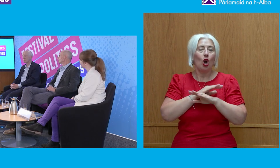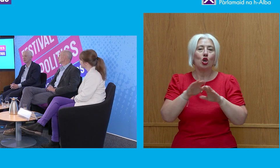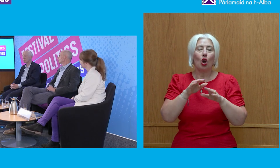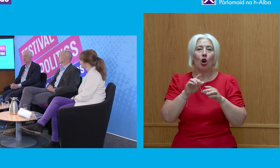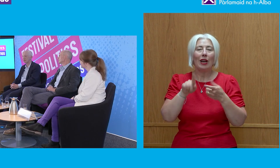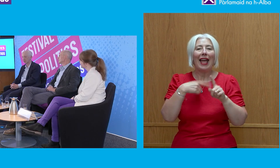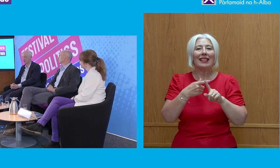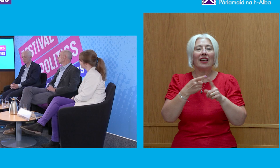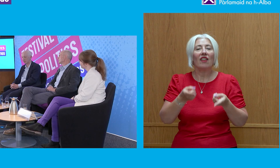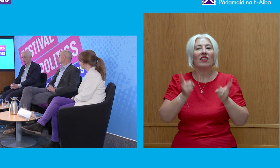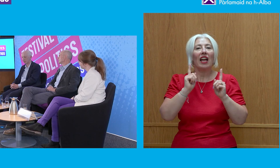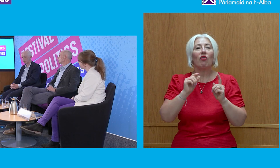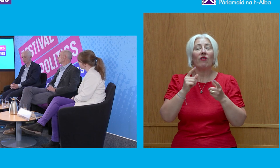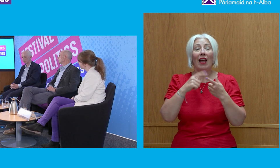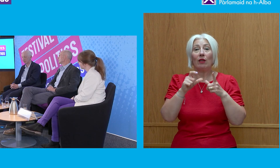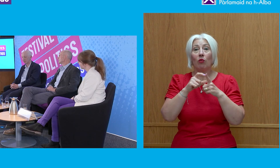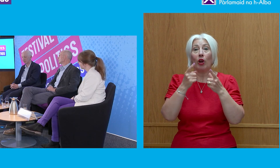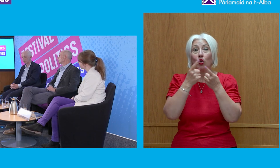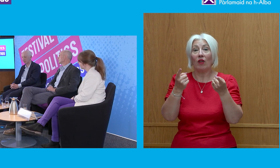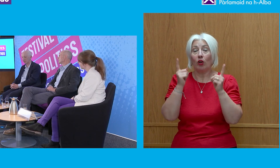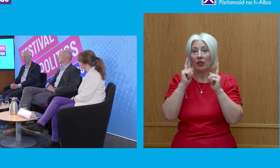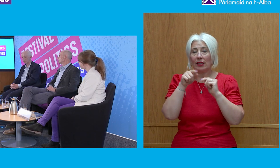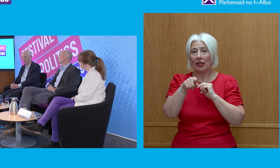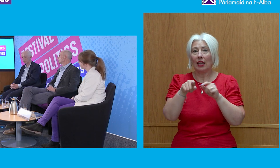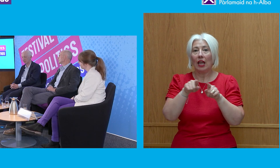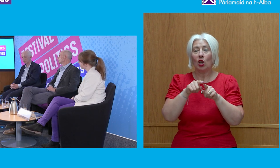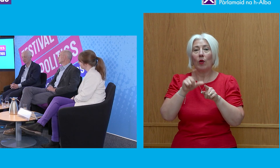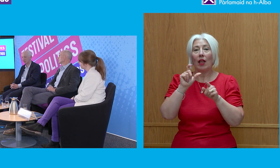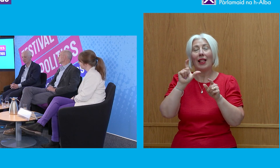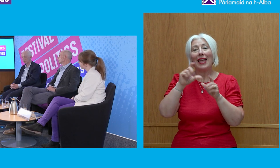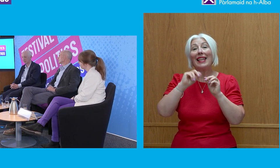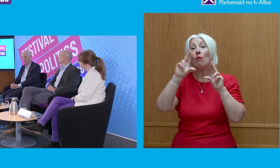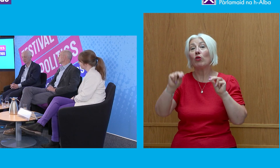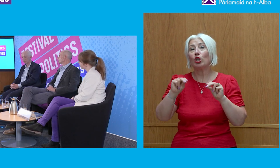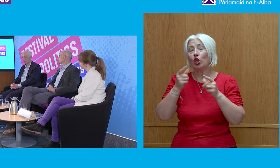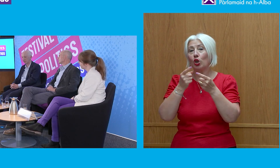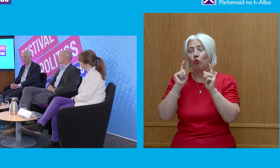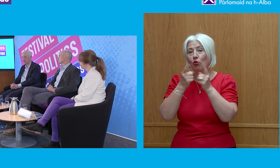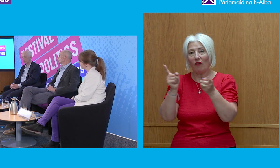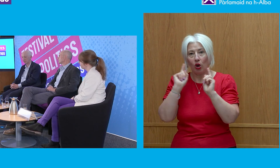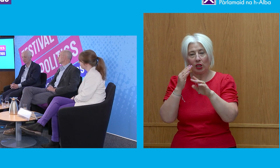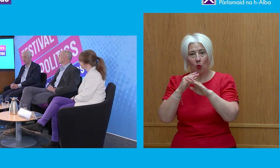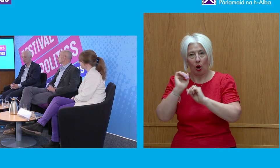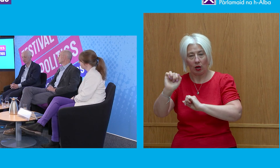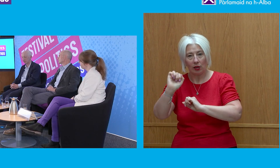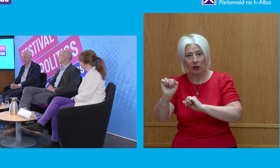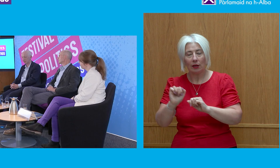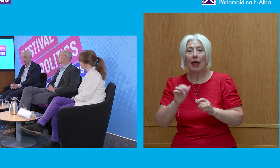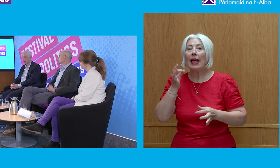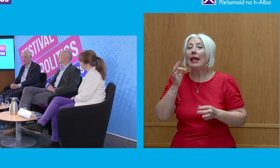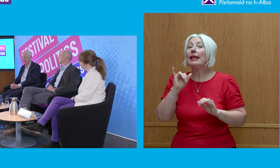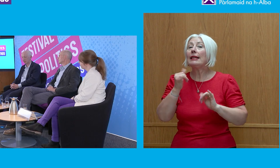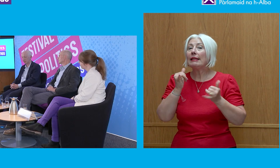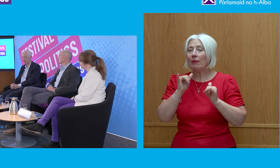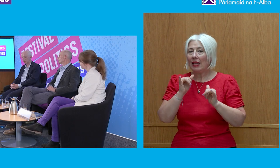University, and the Bennett Institute for Public Policy at Cambridge University, and is one of the names that occasionally politicians, when they